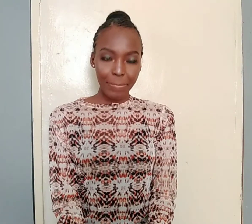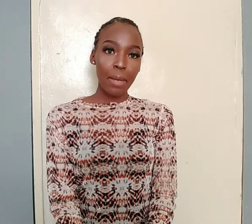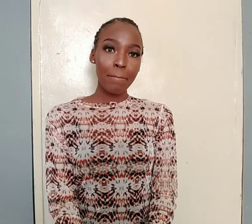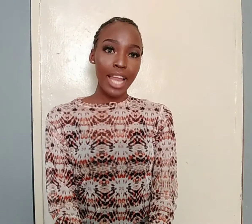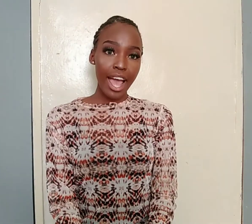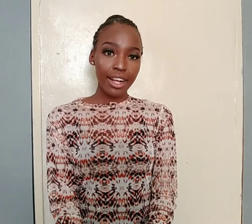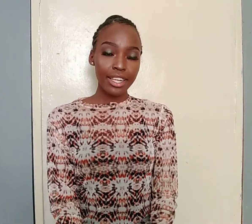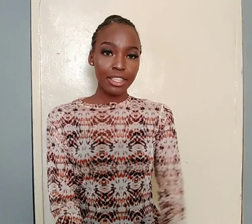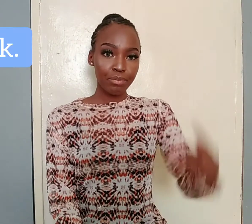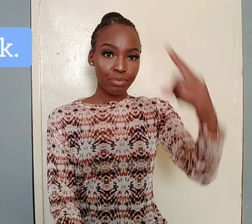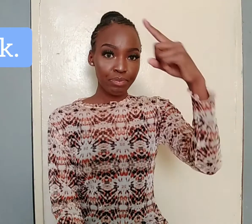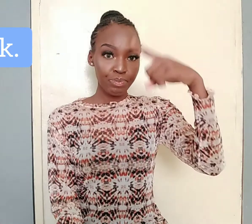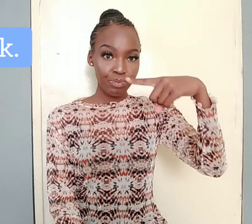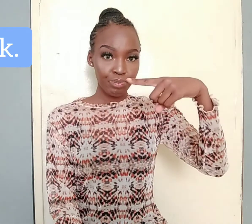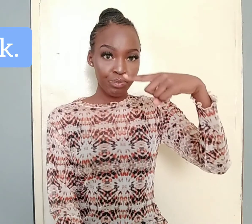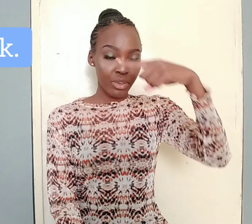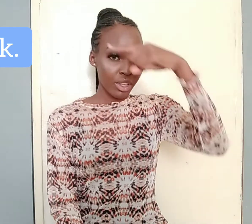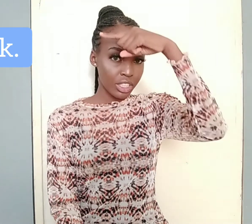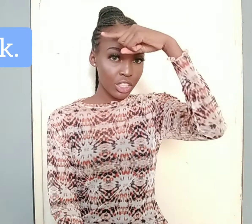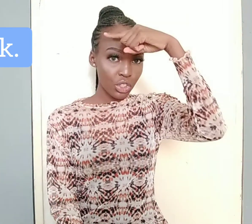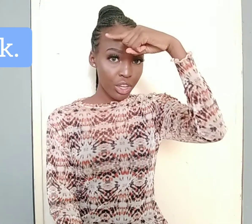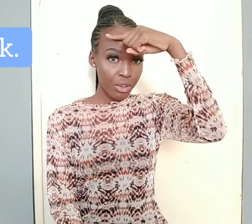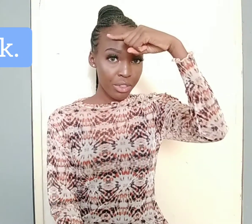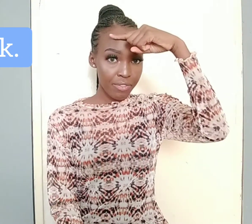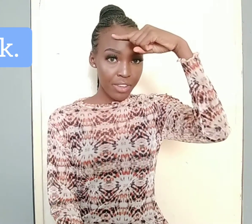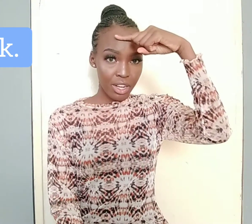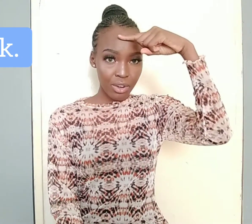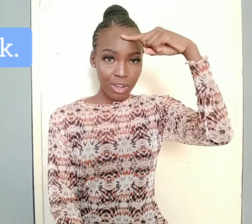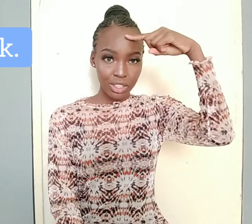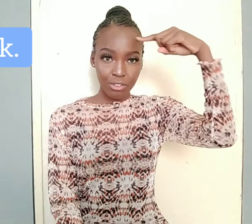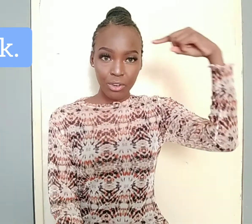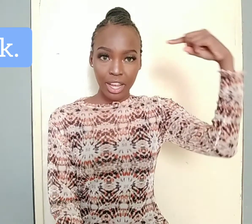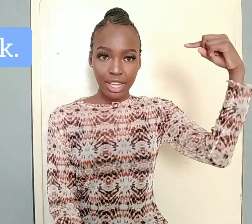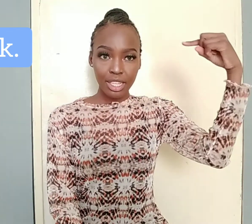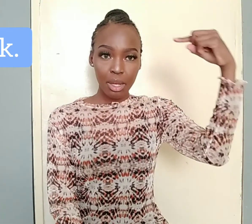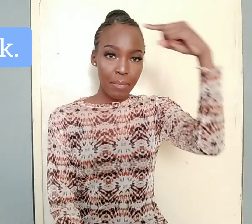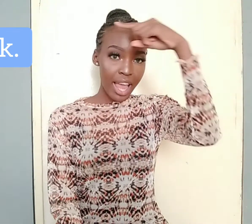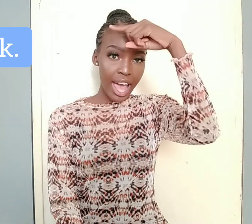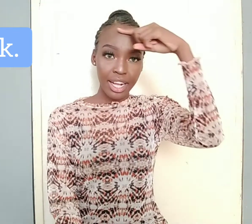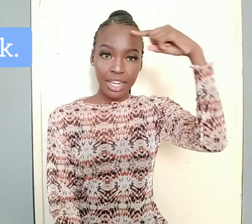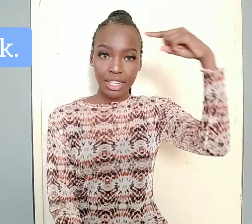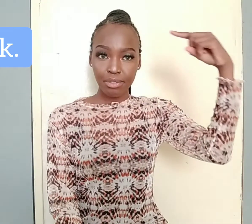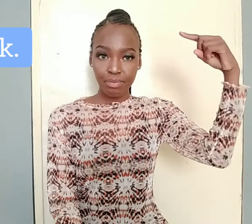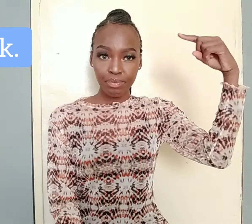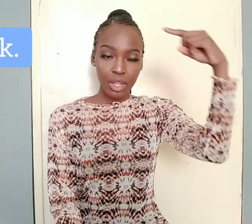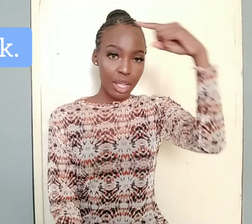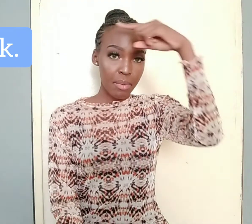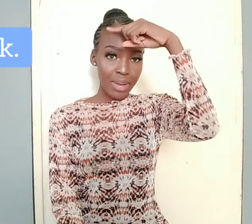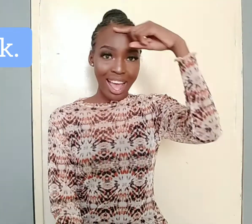Black. Just draw your finger across your forehead. Black. Black.